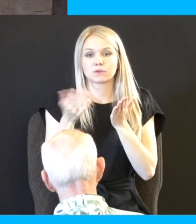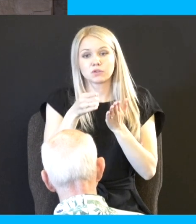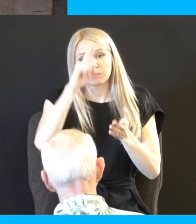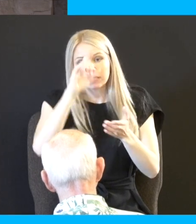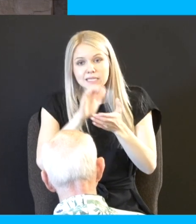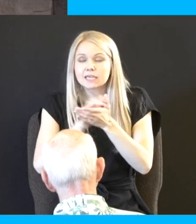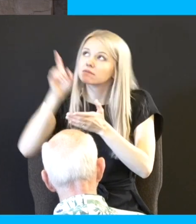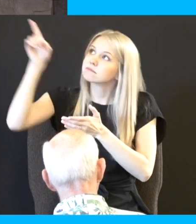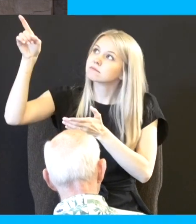by letting him change you